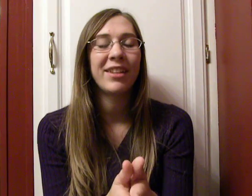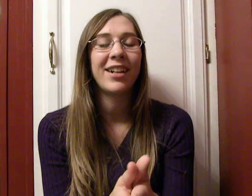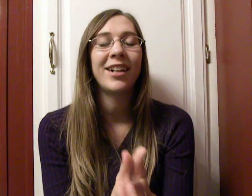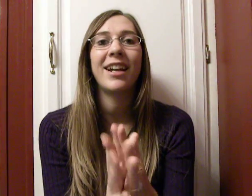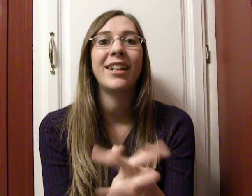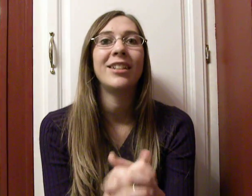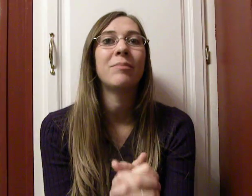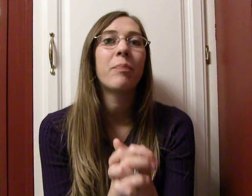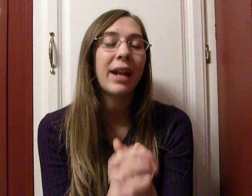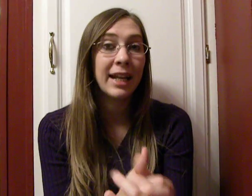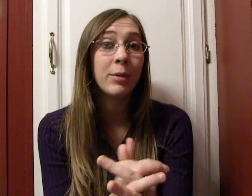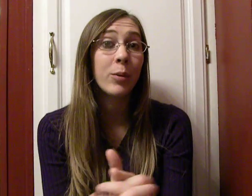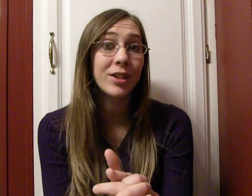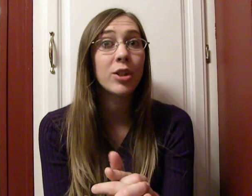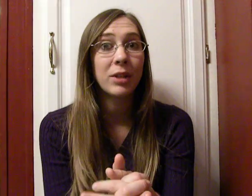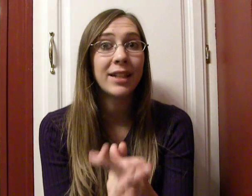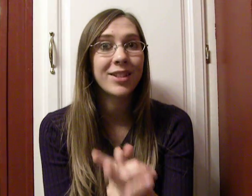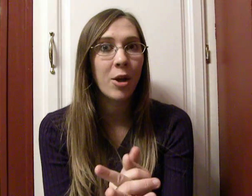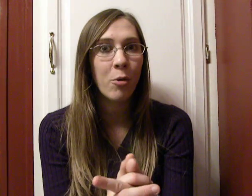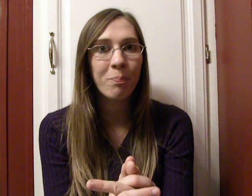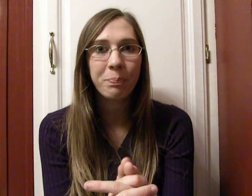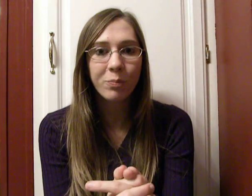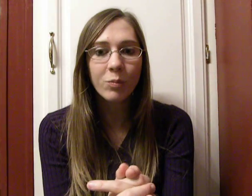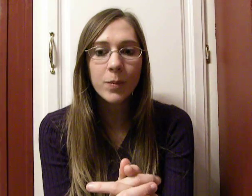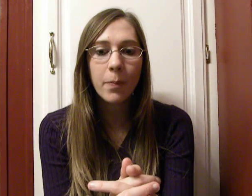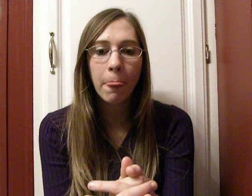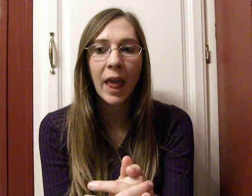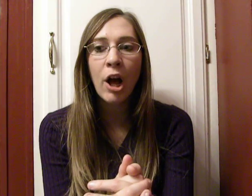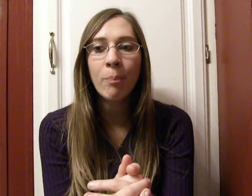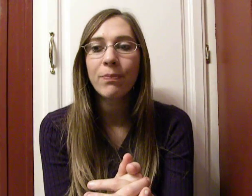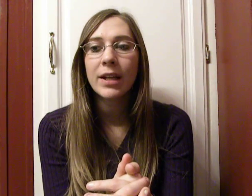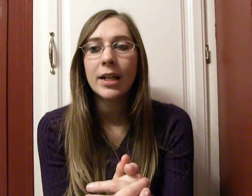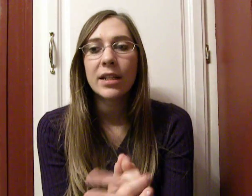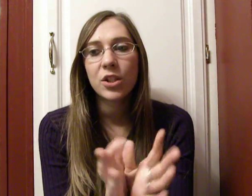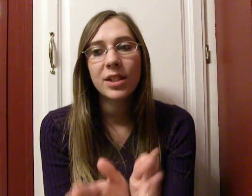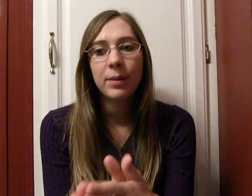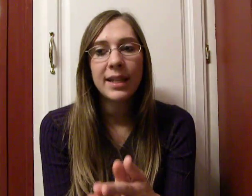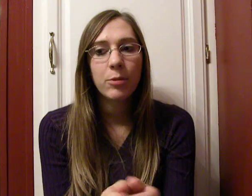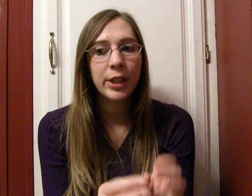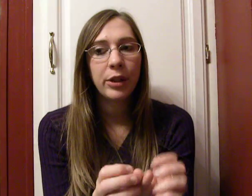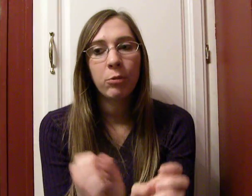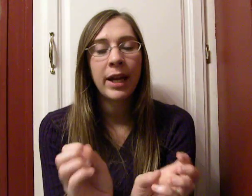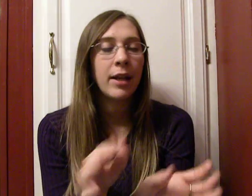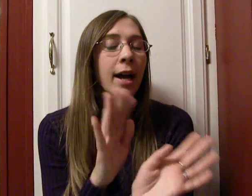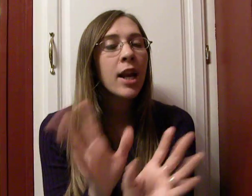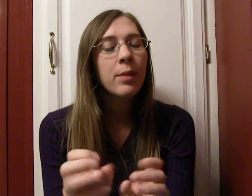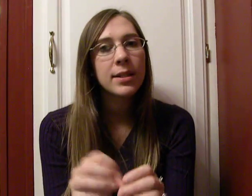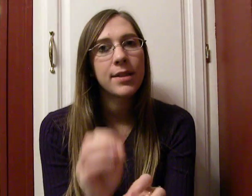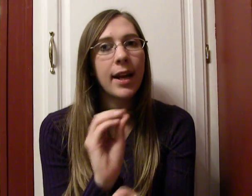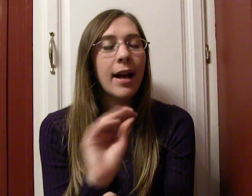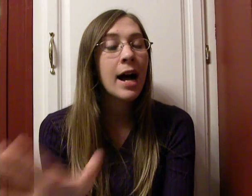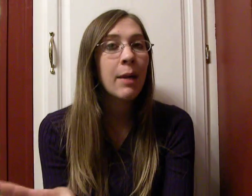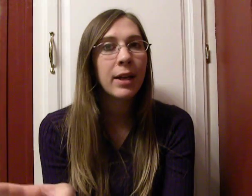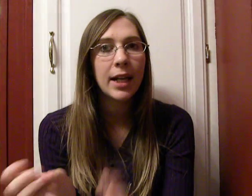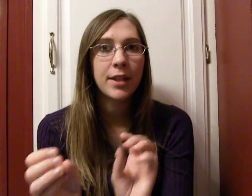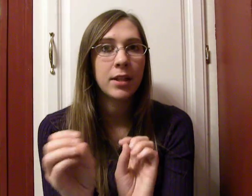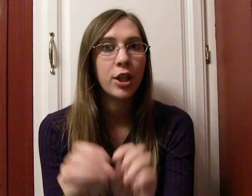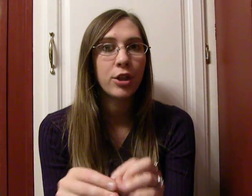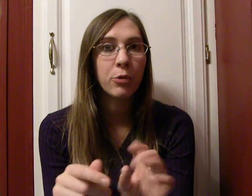down there and, but I am going to donate. So, um, it's just a place where you can write anonymous and then a comment and then your